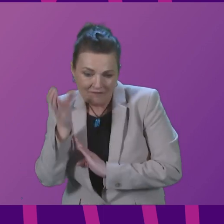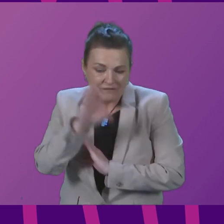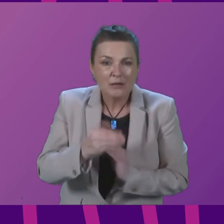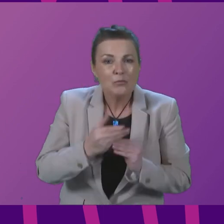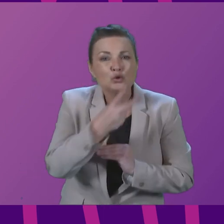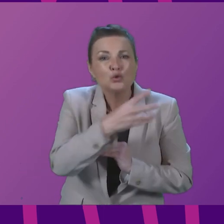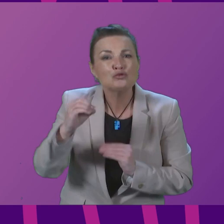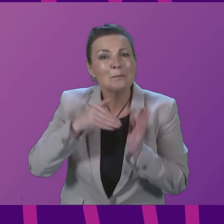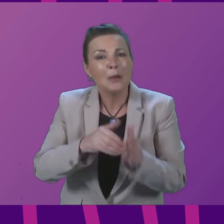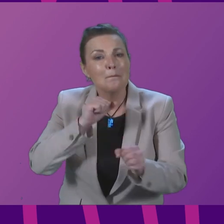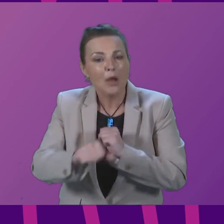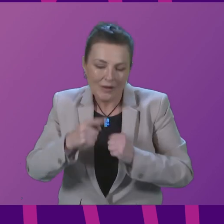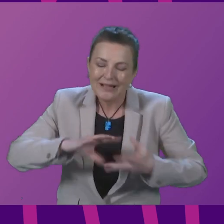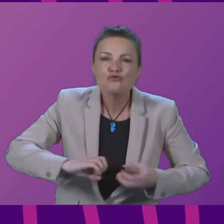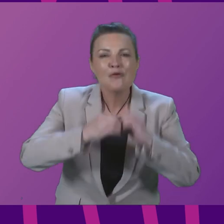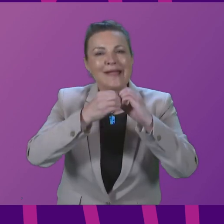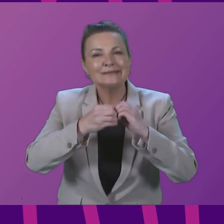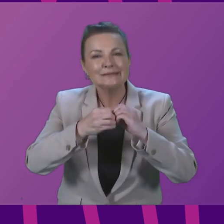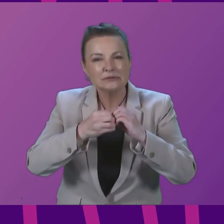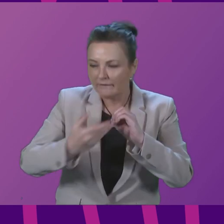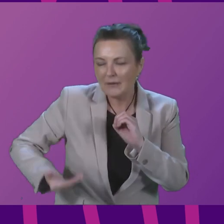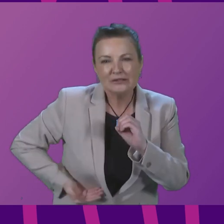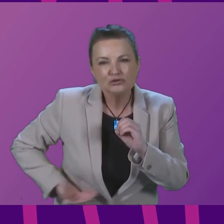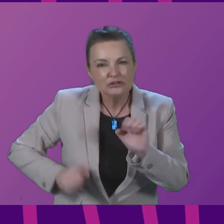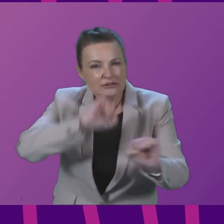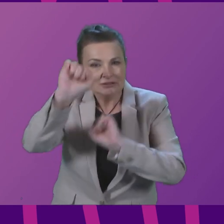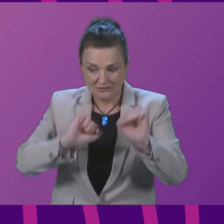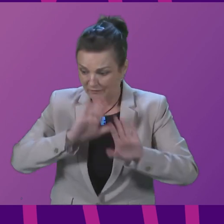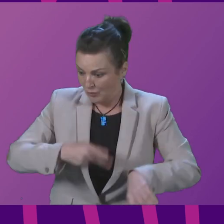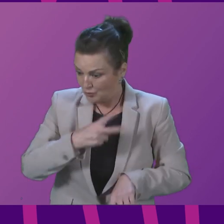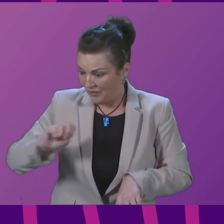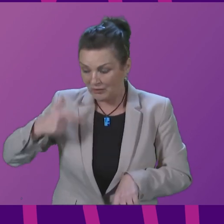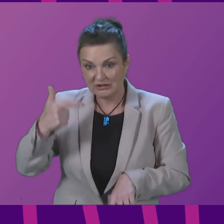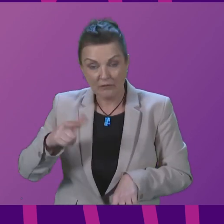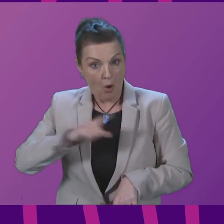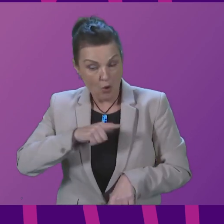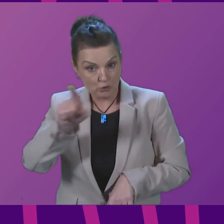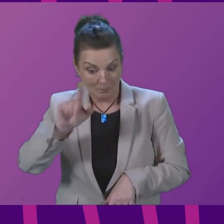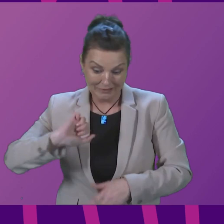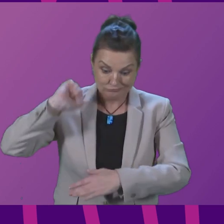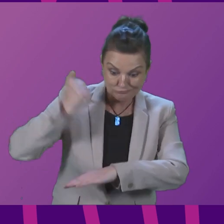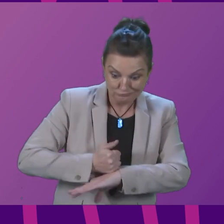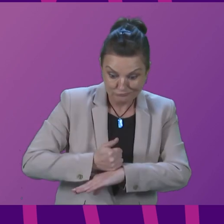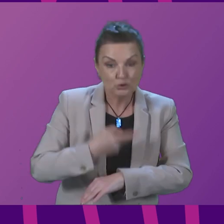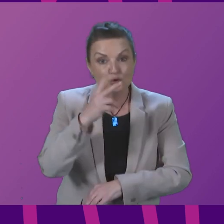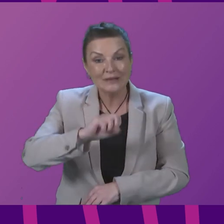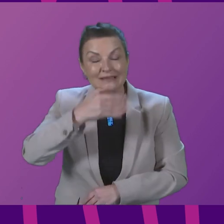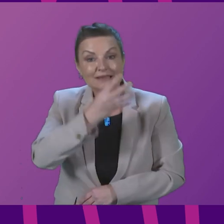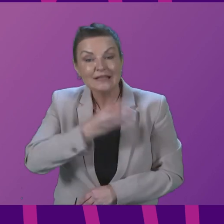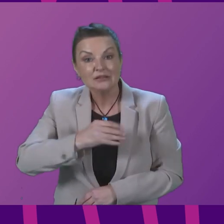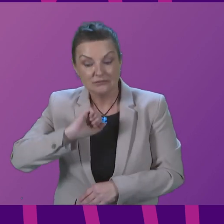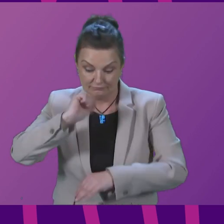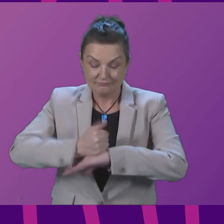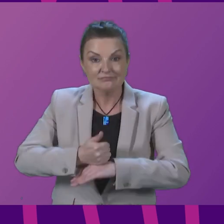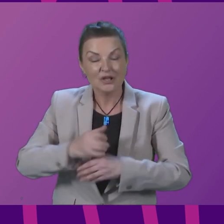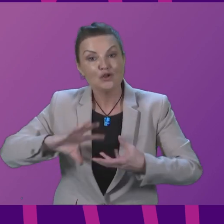£200 million in Scottish-based production since 2007 and, of course, opening a creative hub in Glasgow in 2019. Since